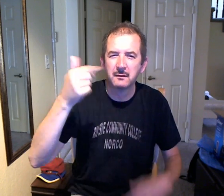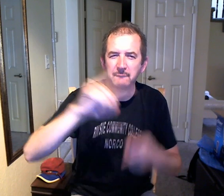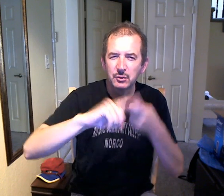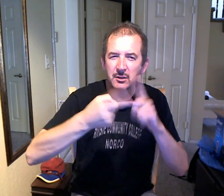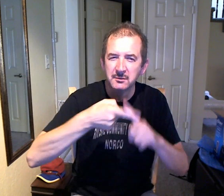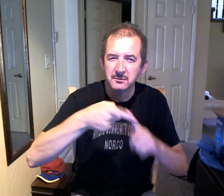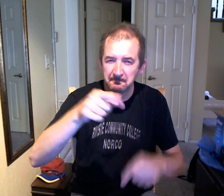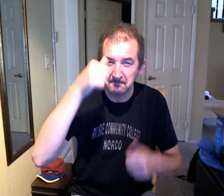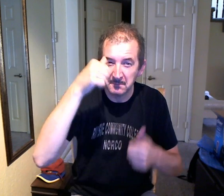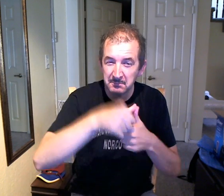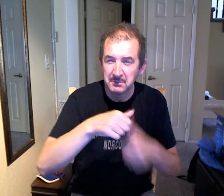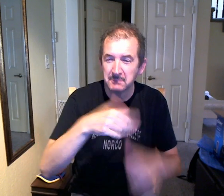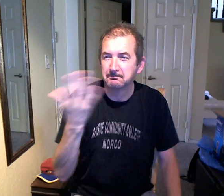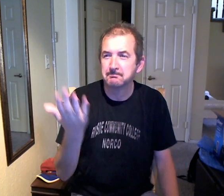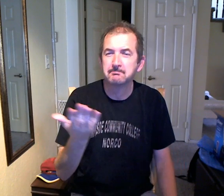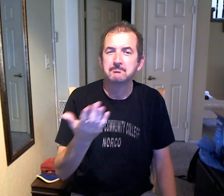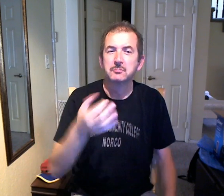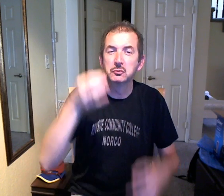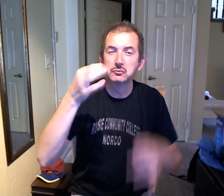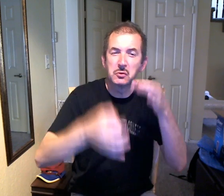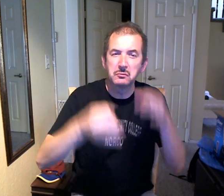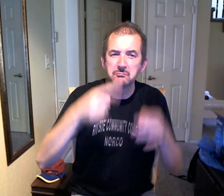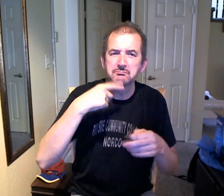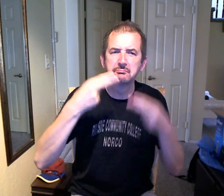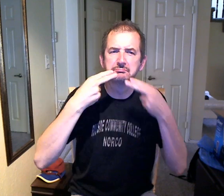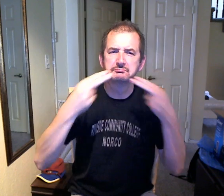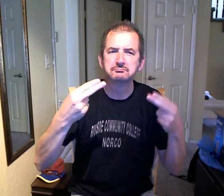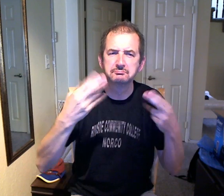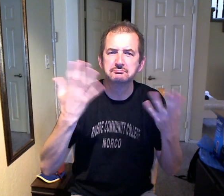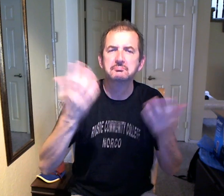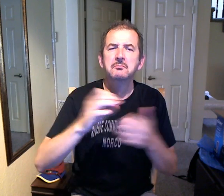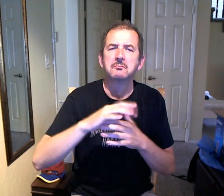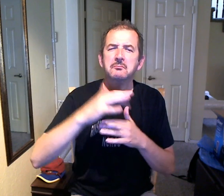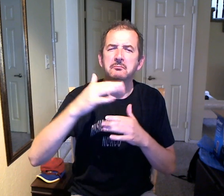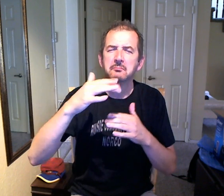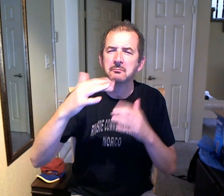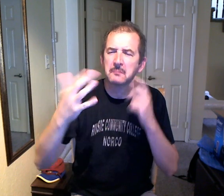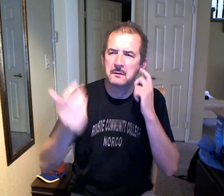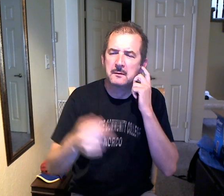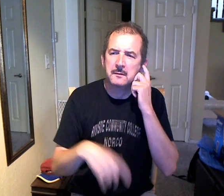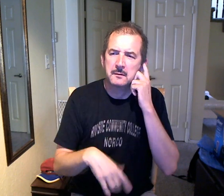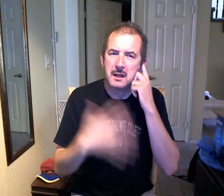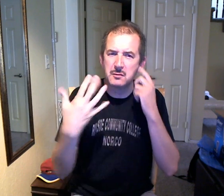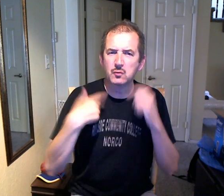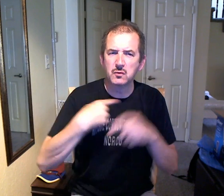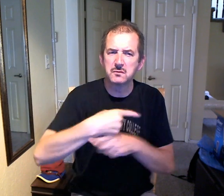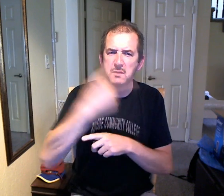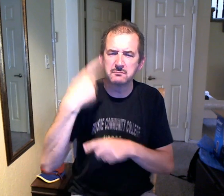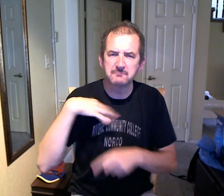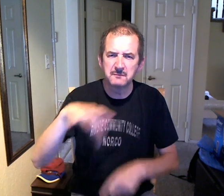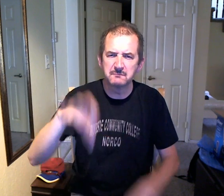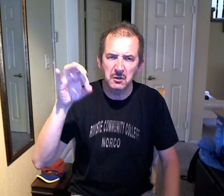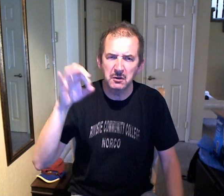in the spring evening while as usual, our trio of bands are back to the favorite campus hangout for a couple of hours of degree conception.